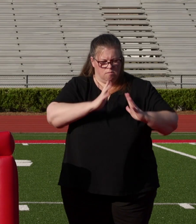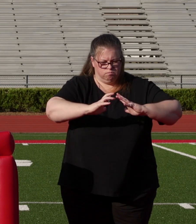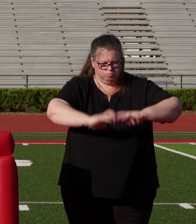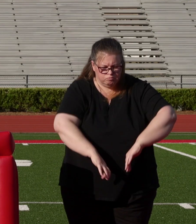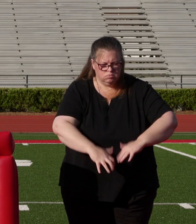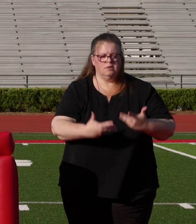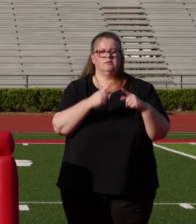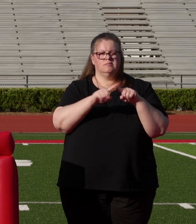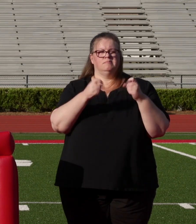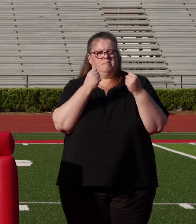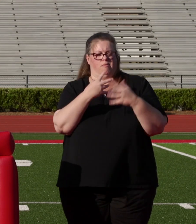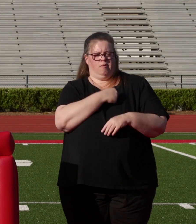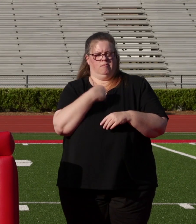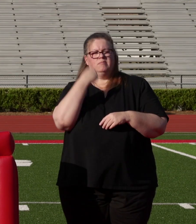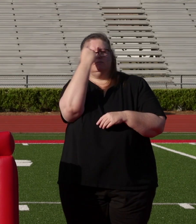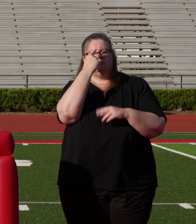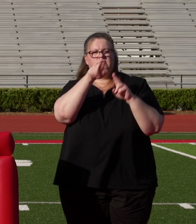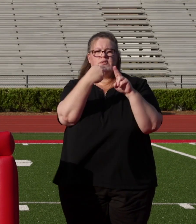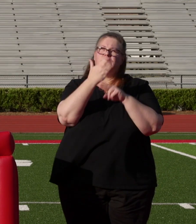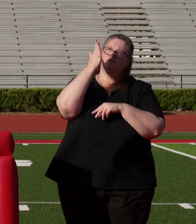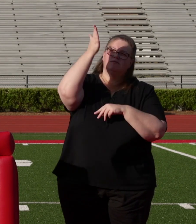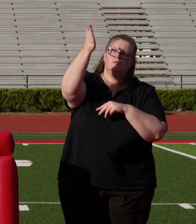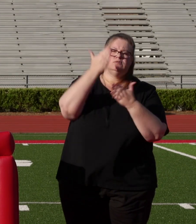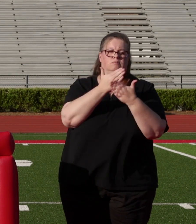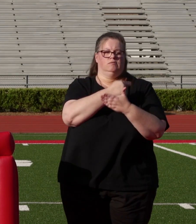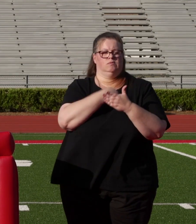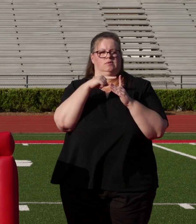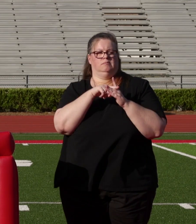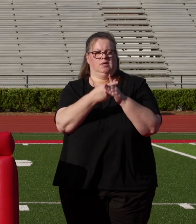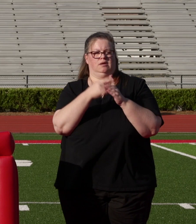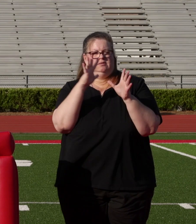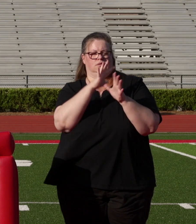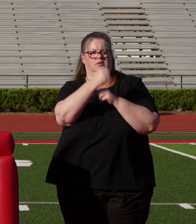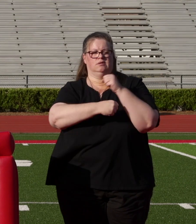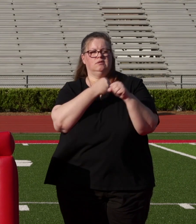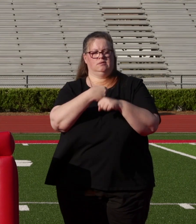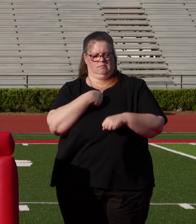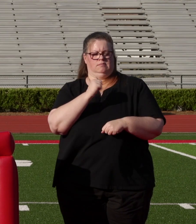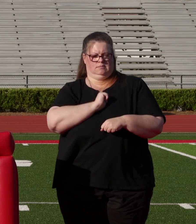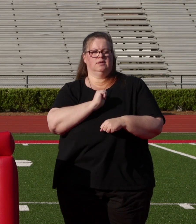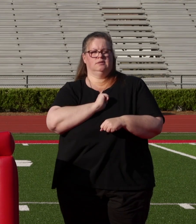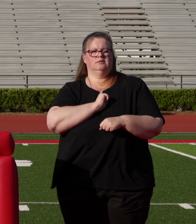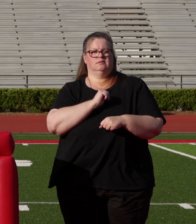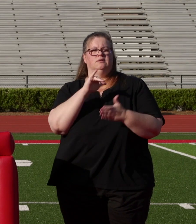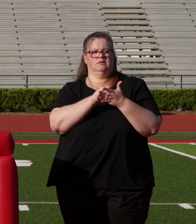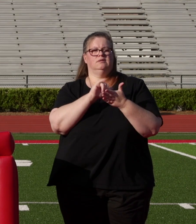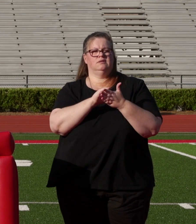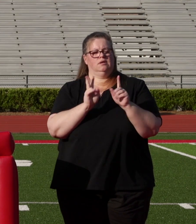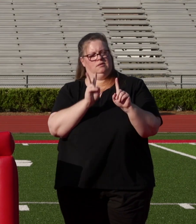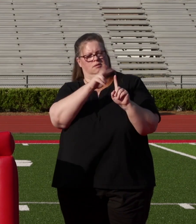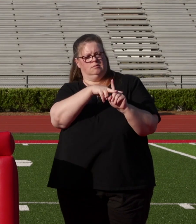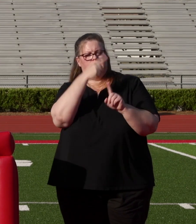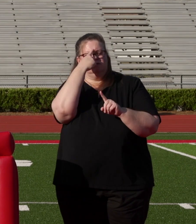I'm sure that many of us may have begun thinking about our futures before we began senior year. I myself was beginning the college application process